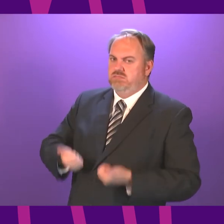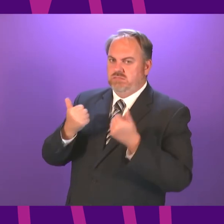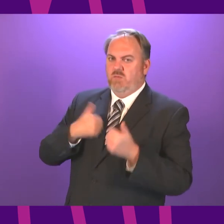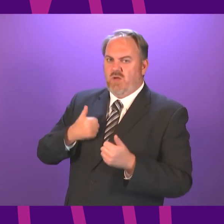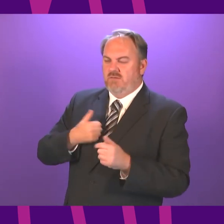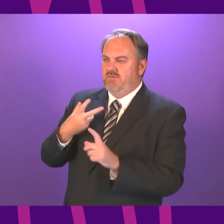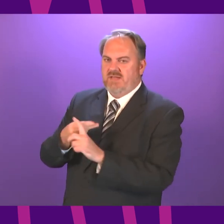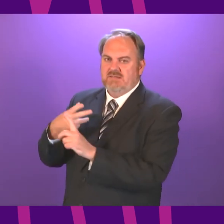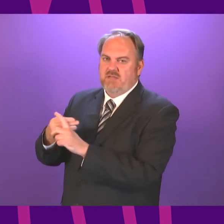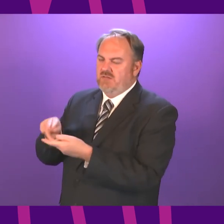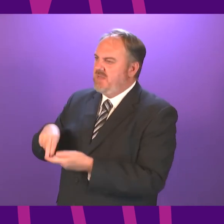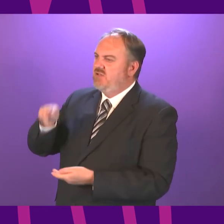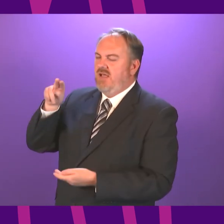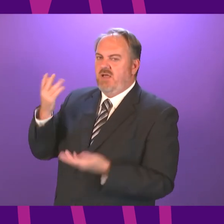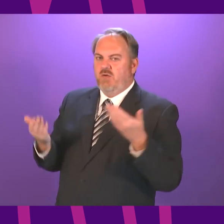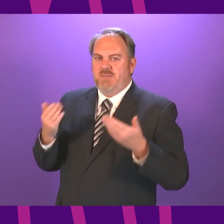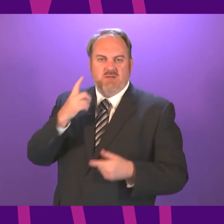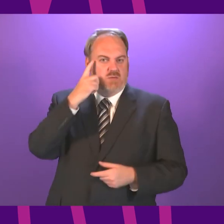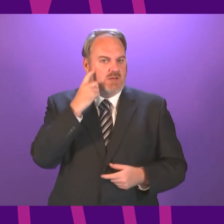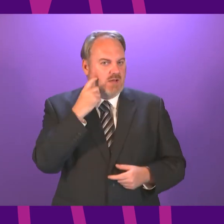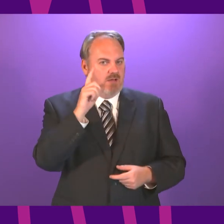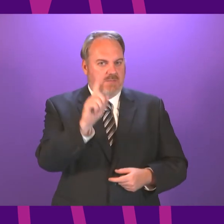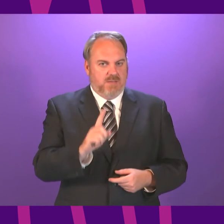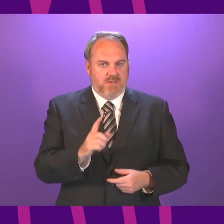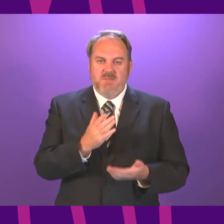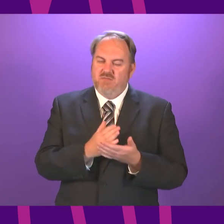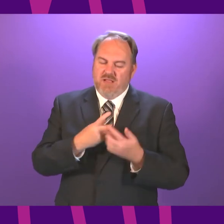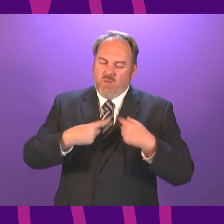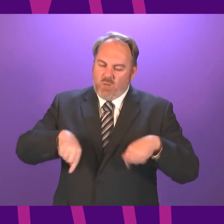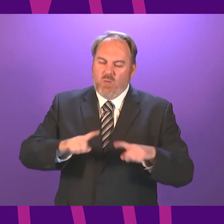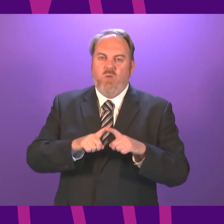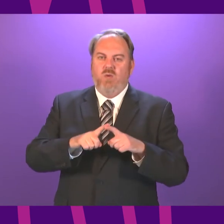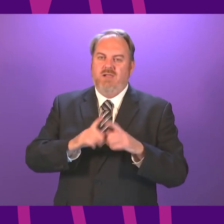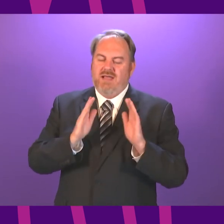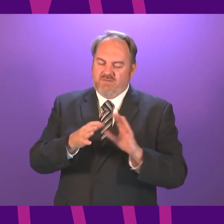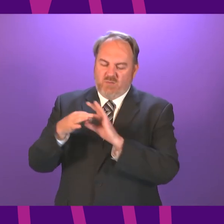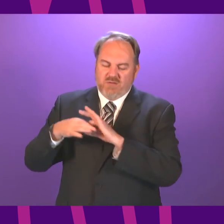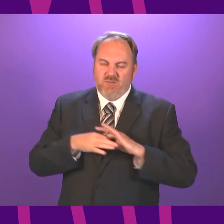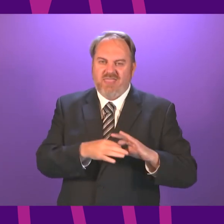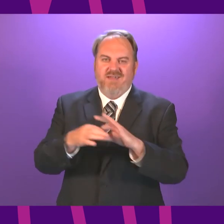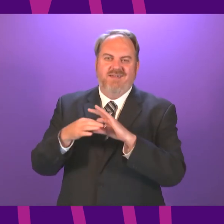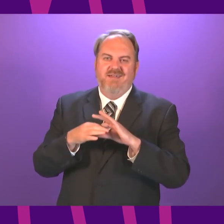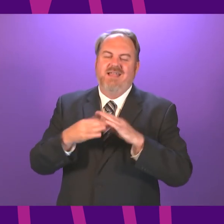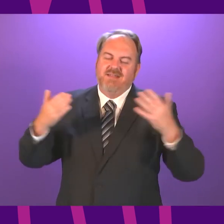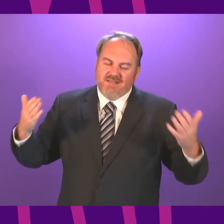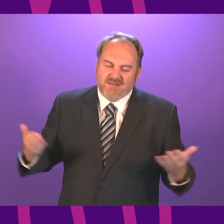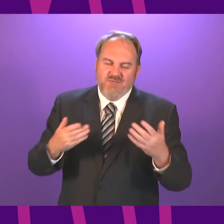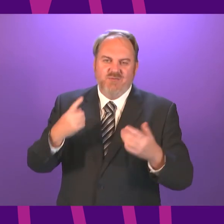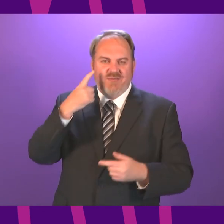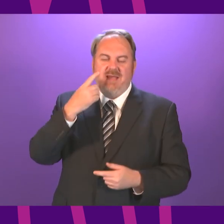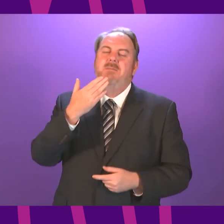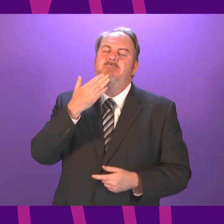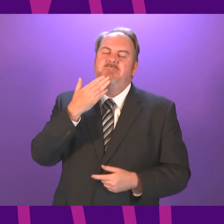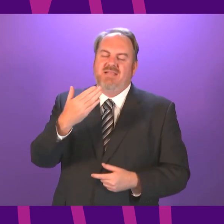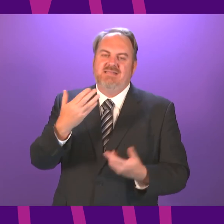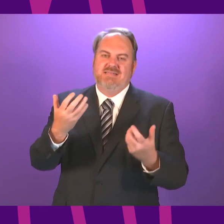comparison to other vaccination programmes. But I think every single one of us can really play a part in encouraging everybody we know to get vaccinated and to make